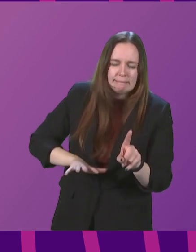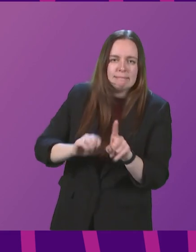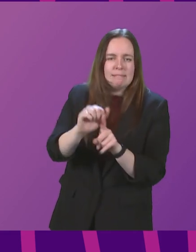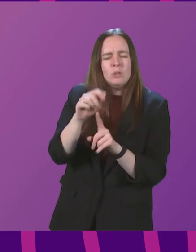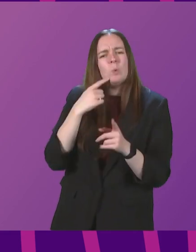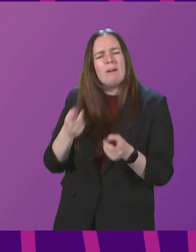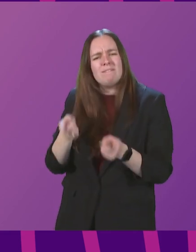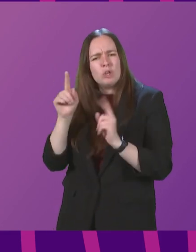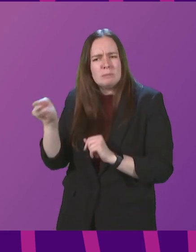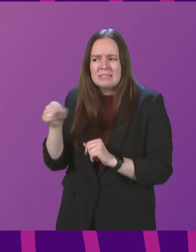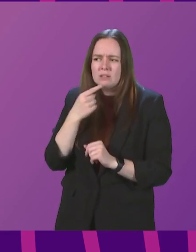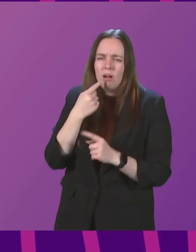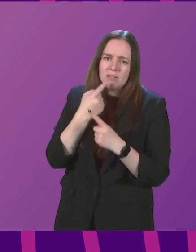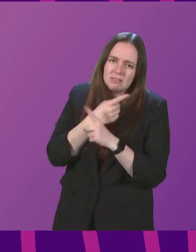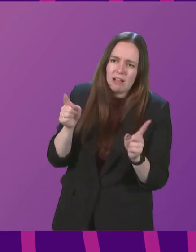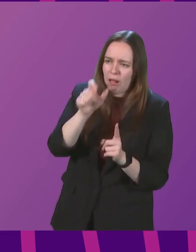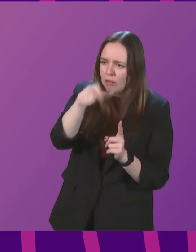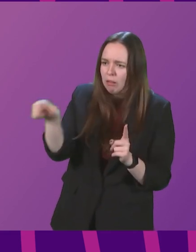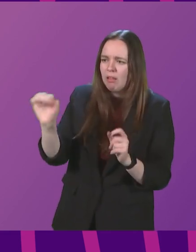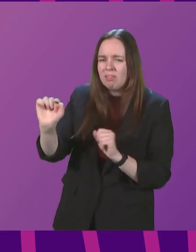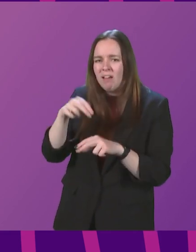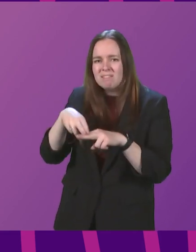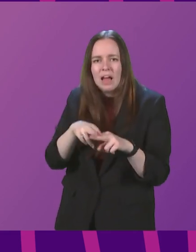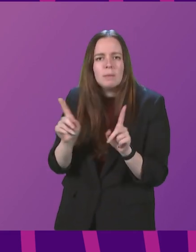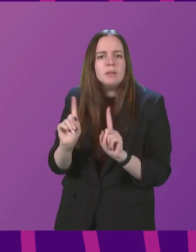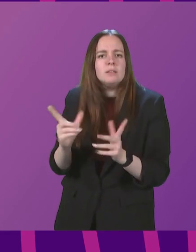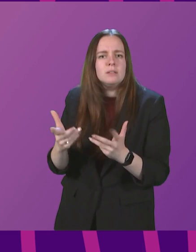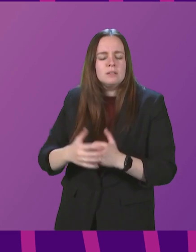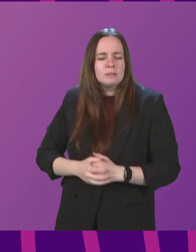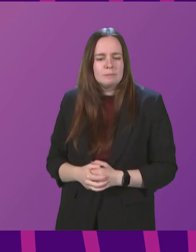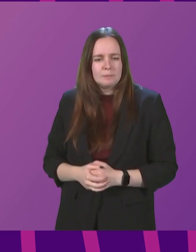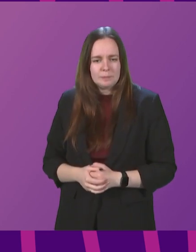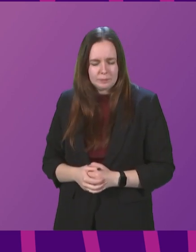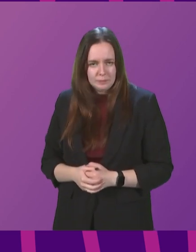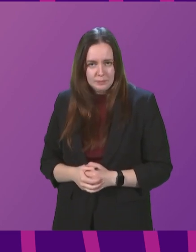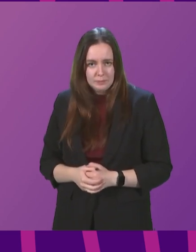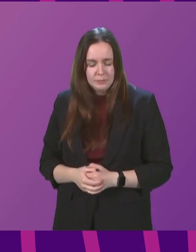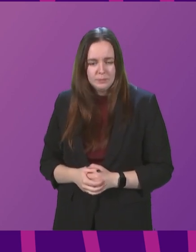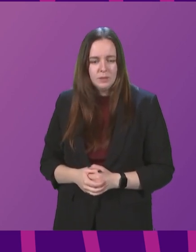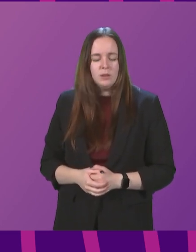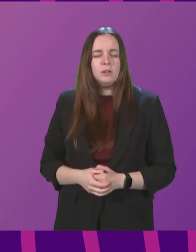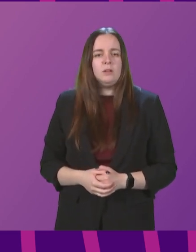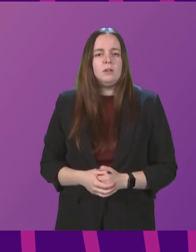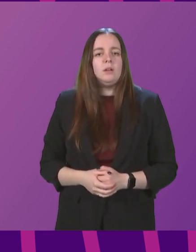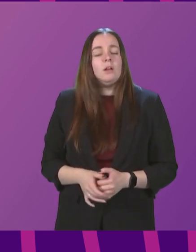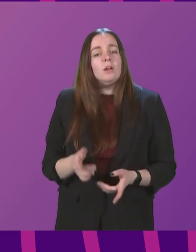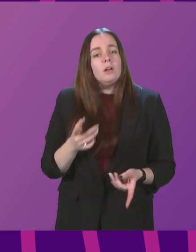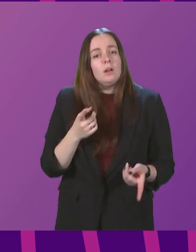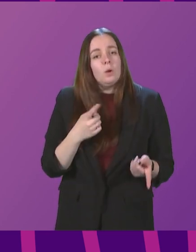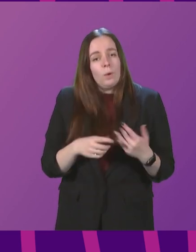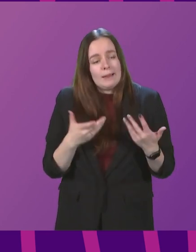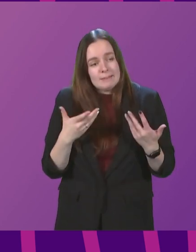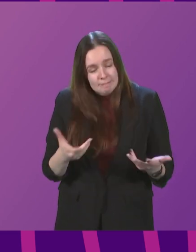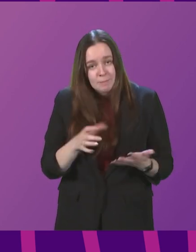Minister say to those victims and their families? First Minister. We are, of course, making funding